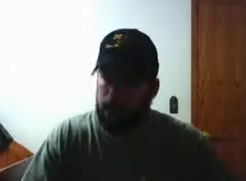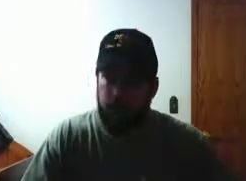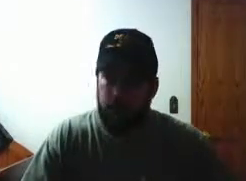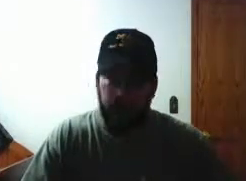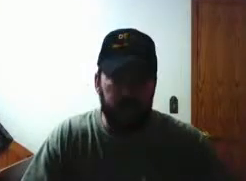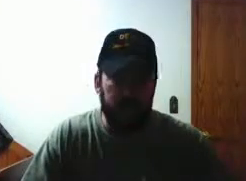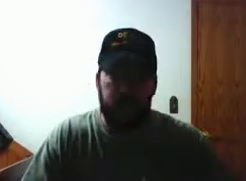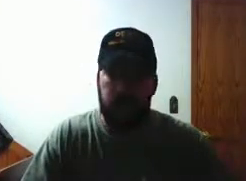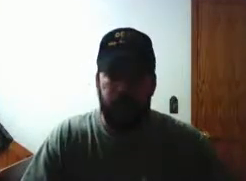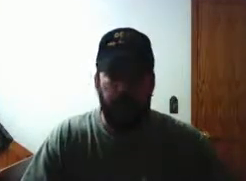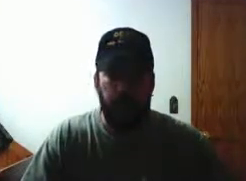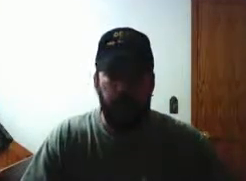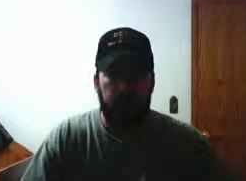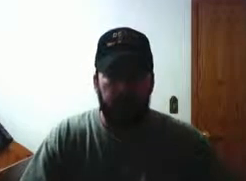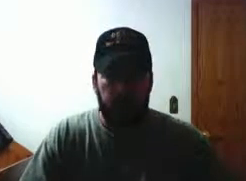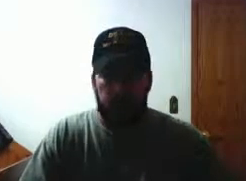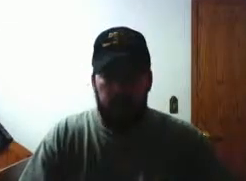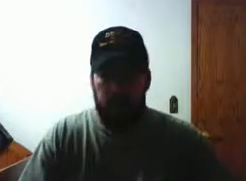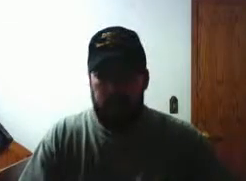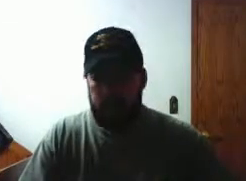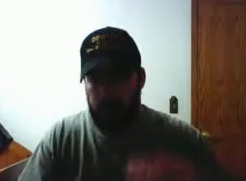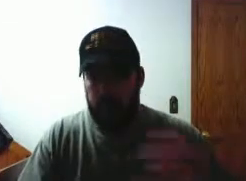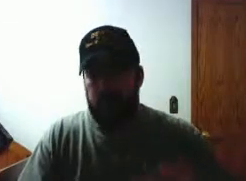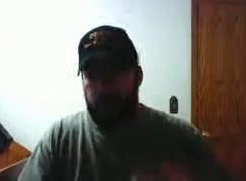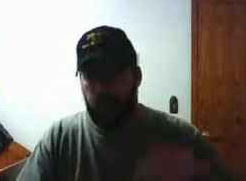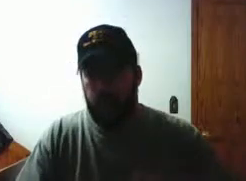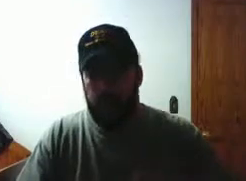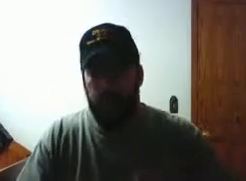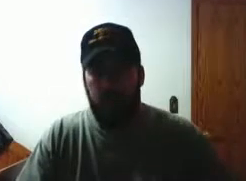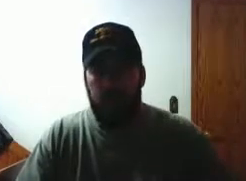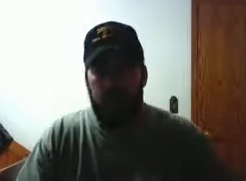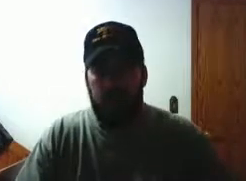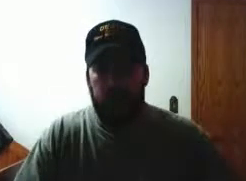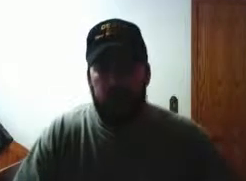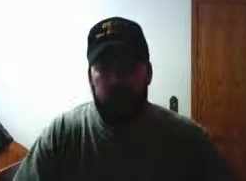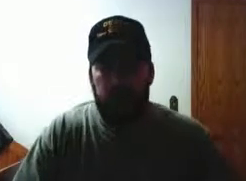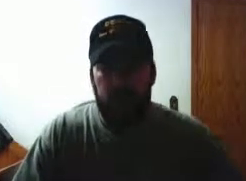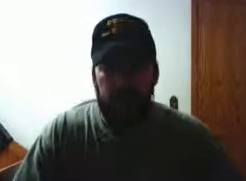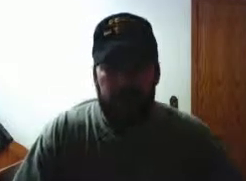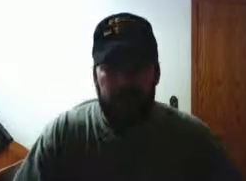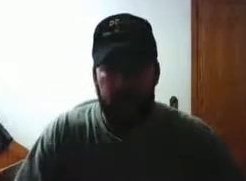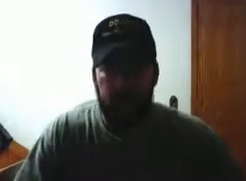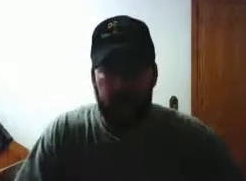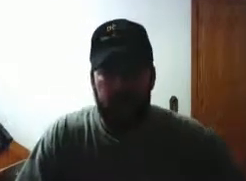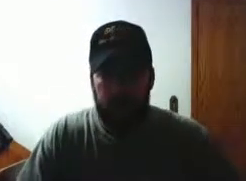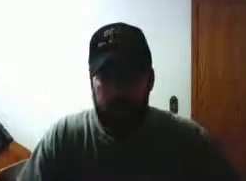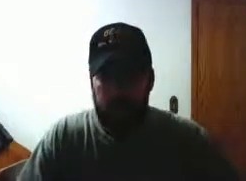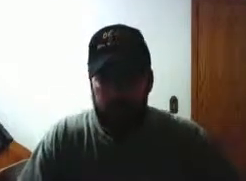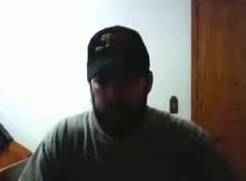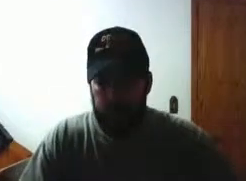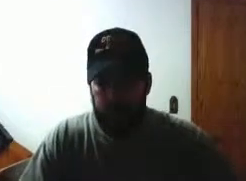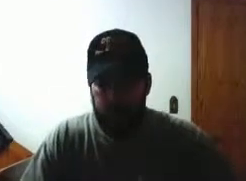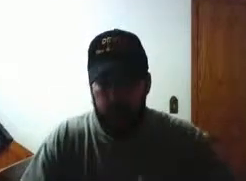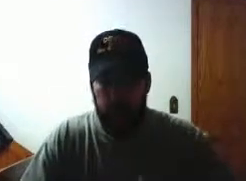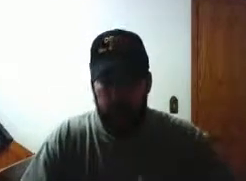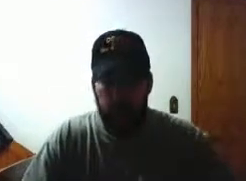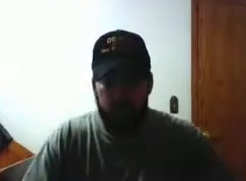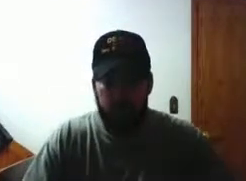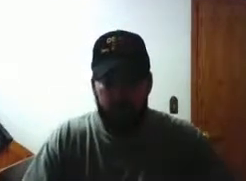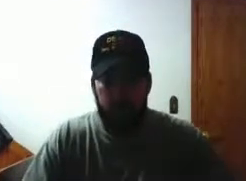getting it flooded so i try to respond when i can to what i can you know we had some snow today and i've been plowing some old folks driveways